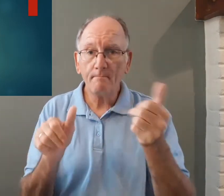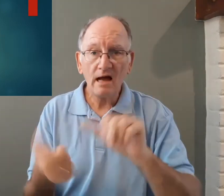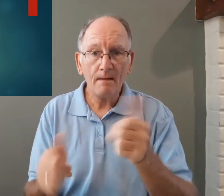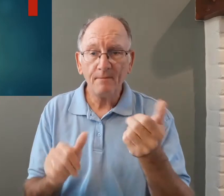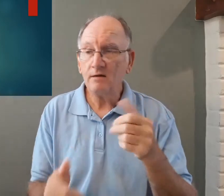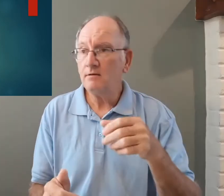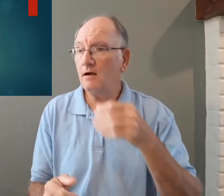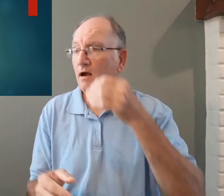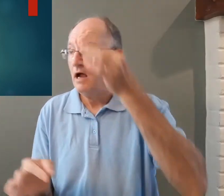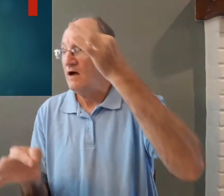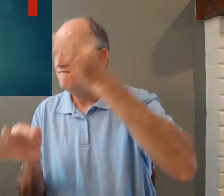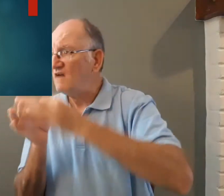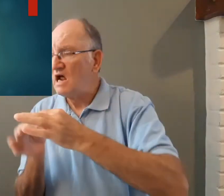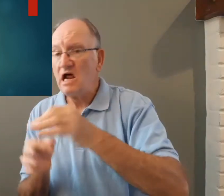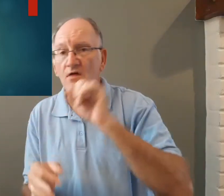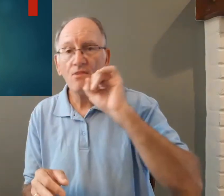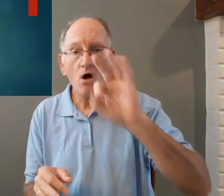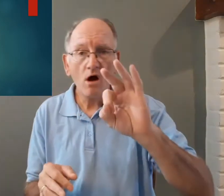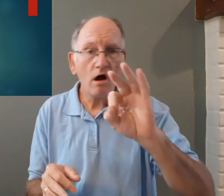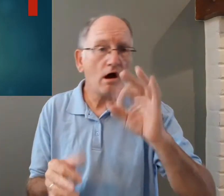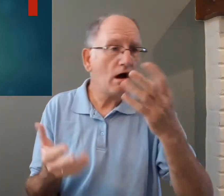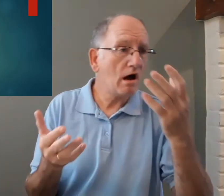water baptism faith of